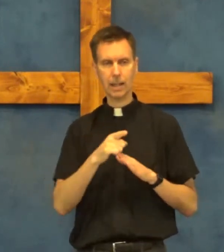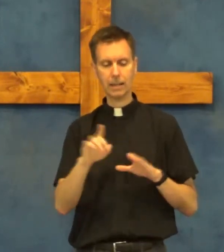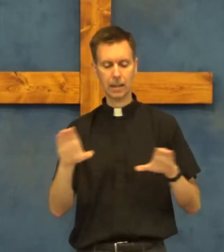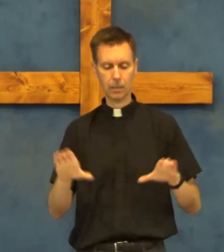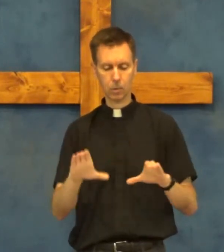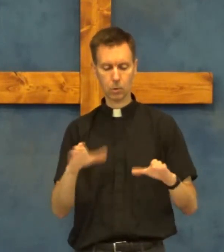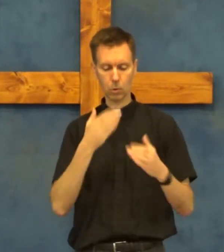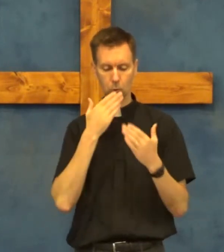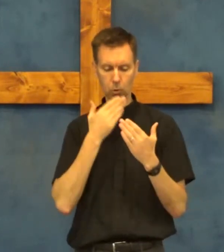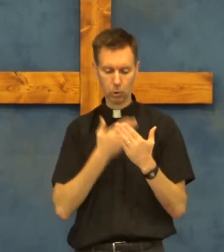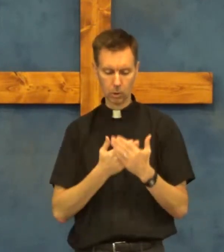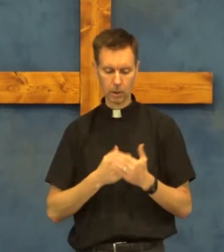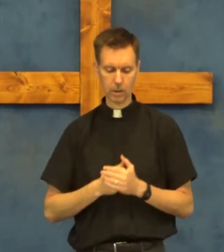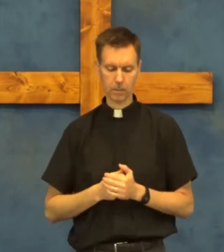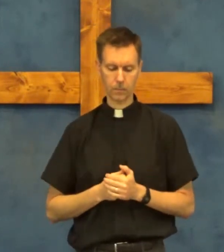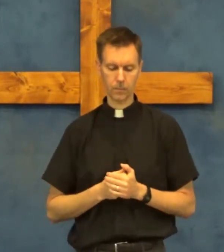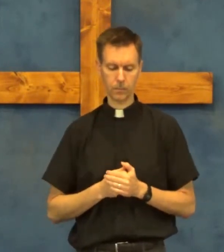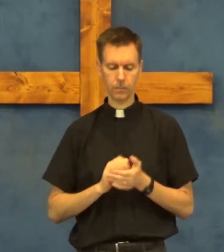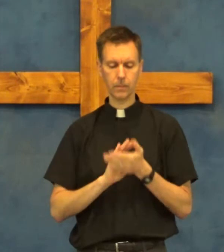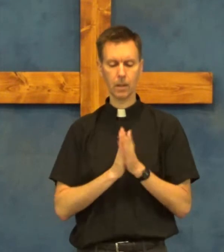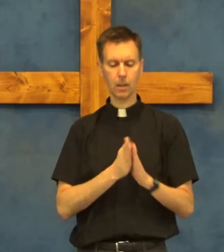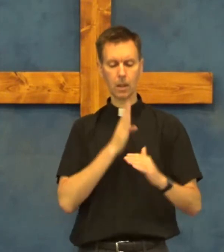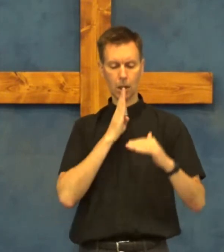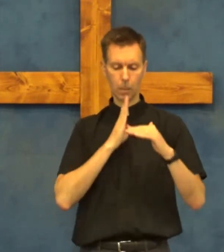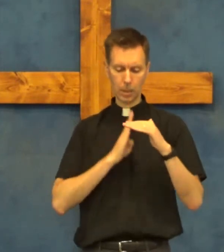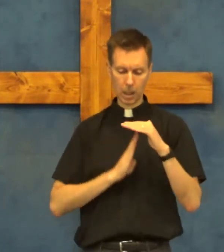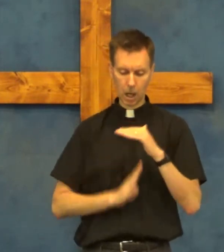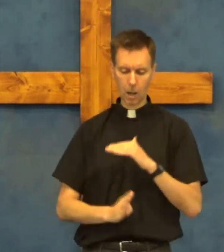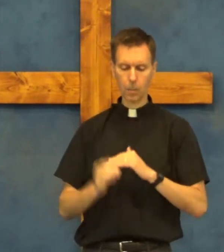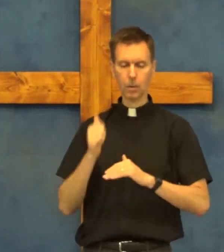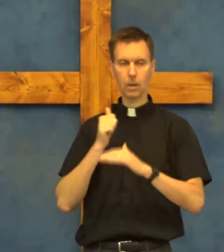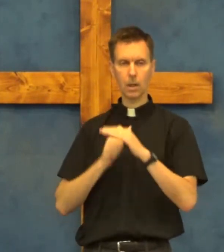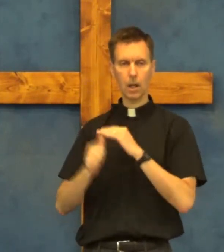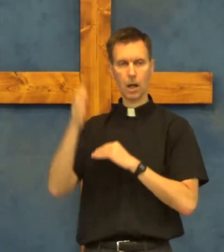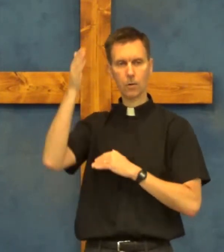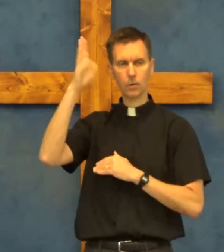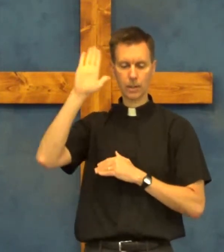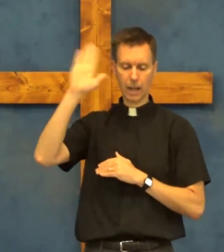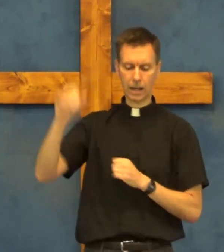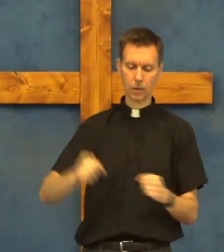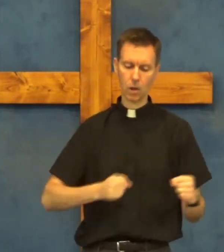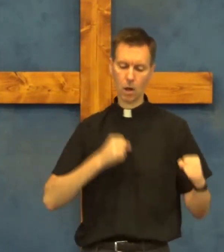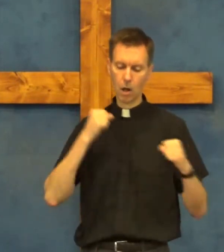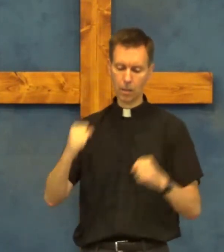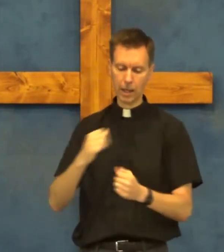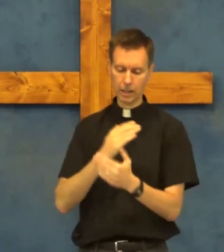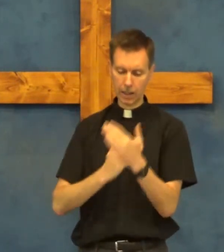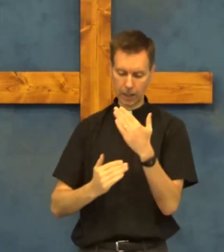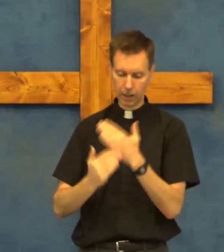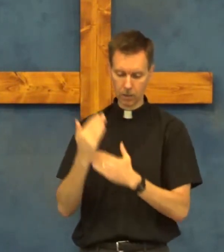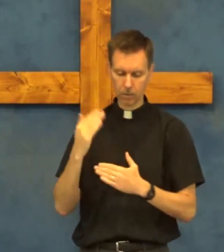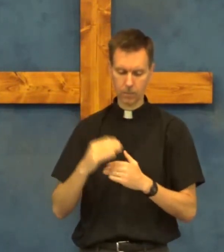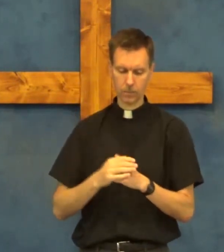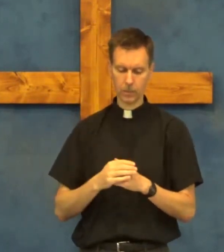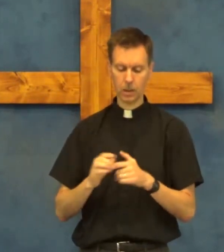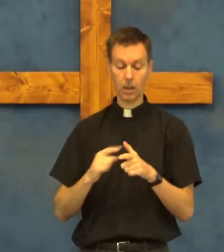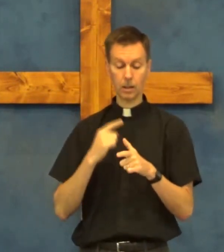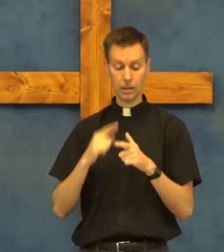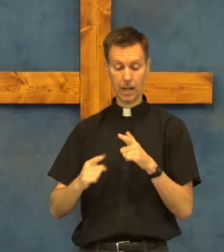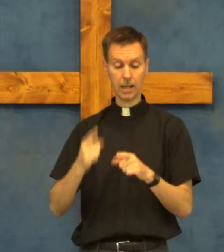let them do good be humble under god's almighty hand then